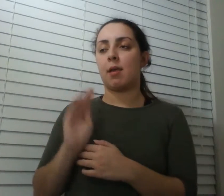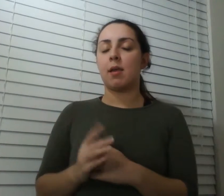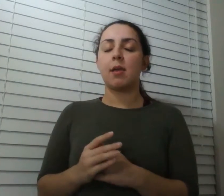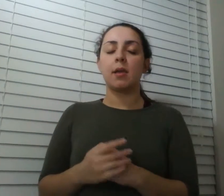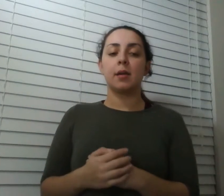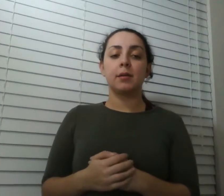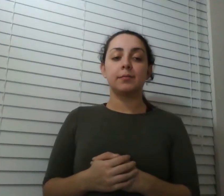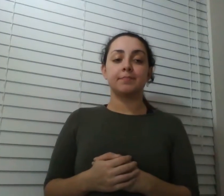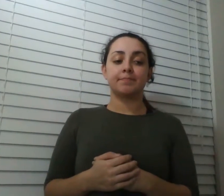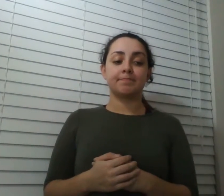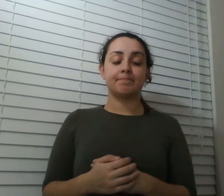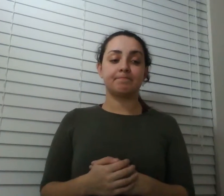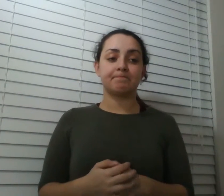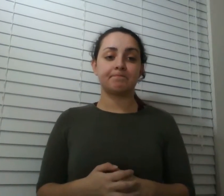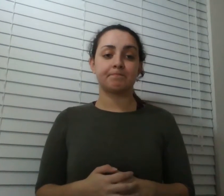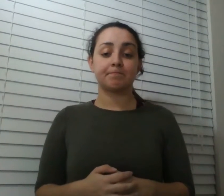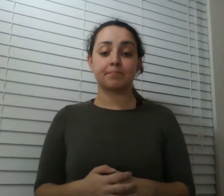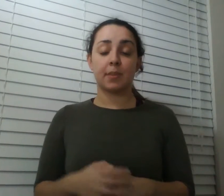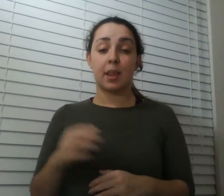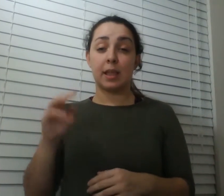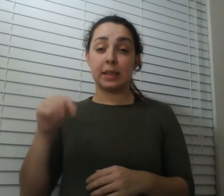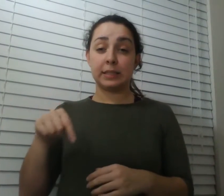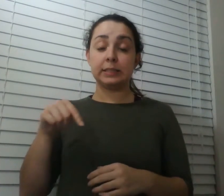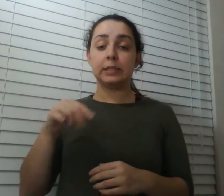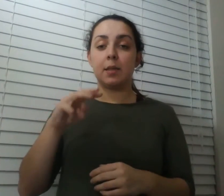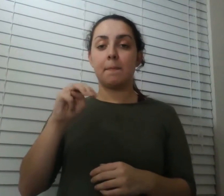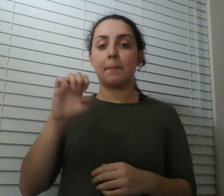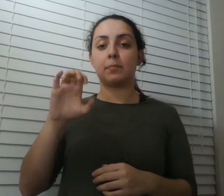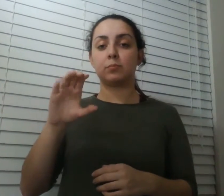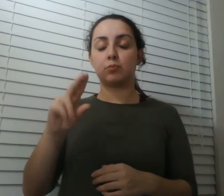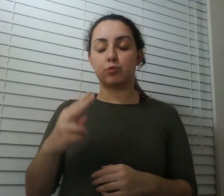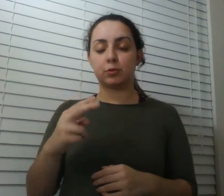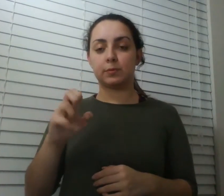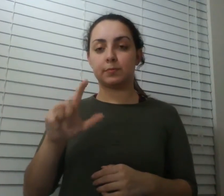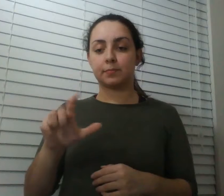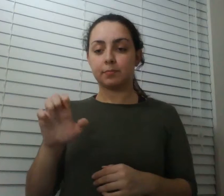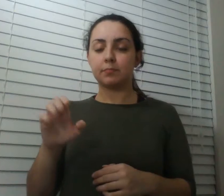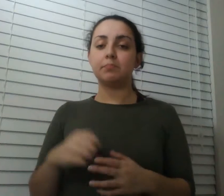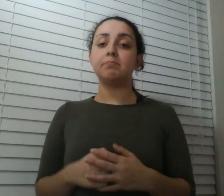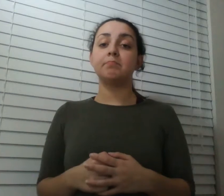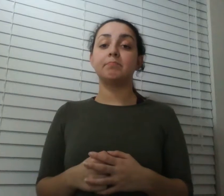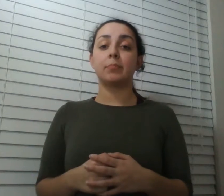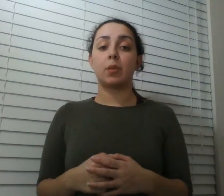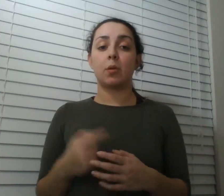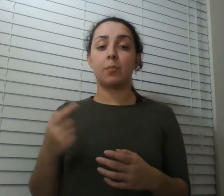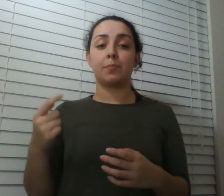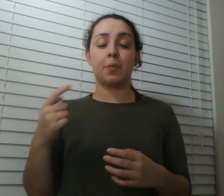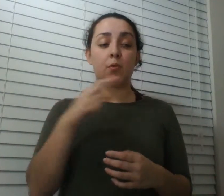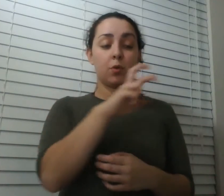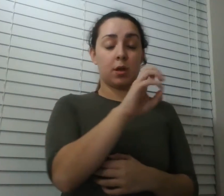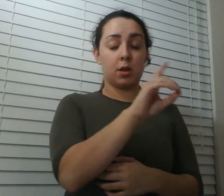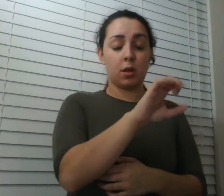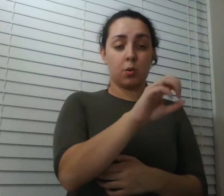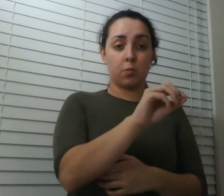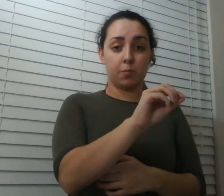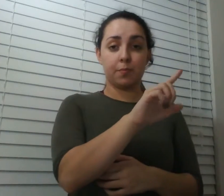aloha this is michelle from honolulu radio lab is supported in part by the national science foundation